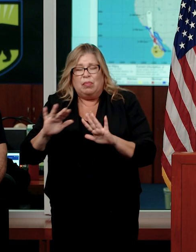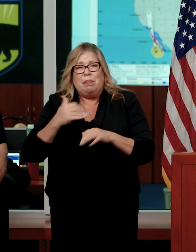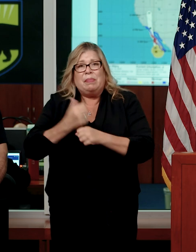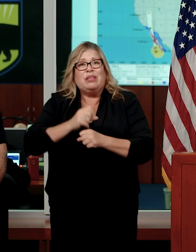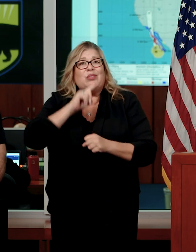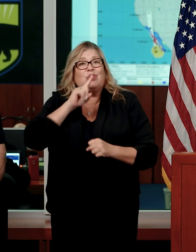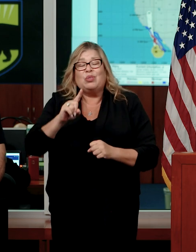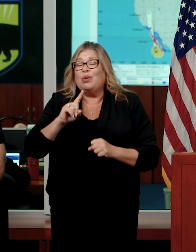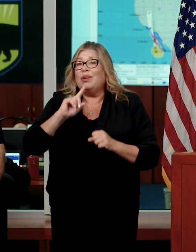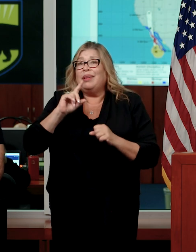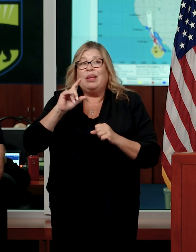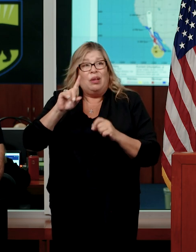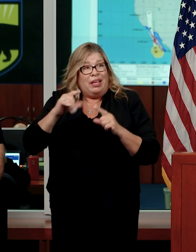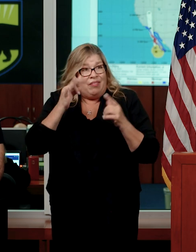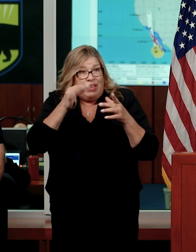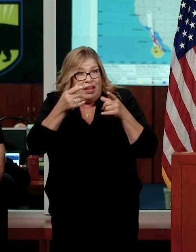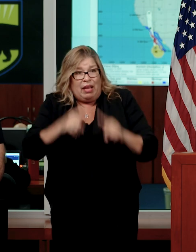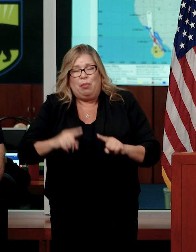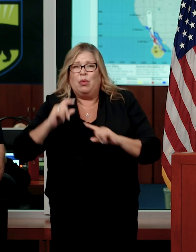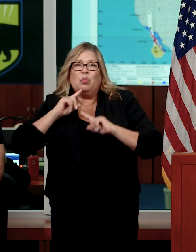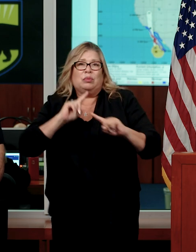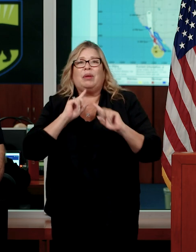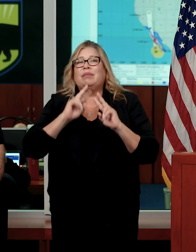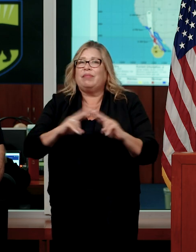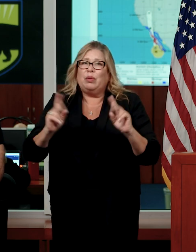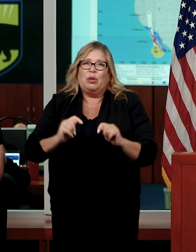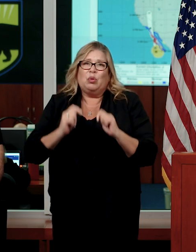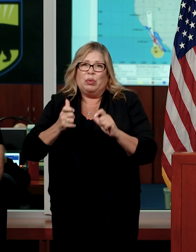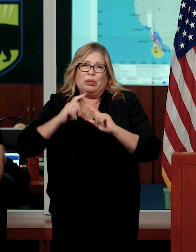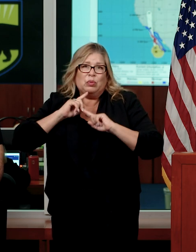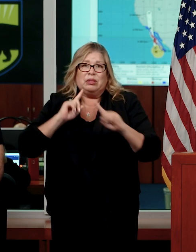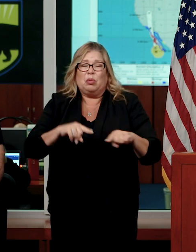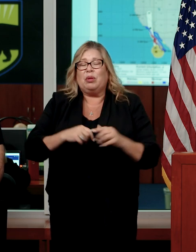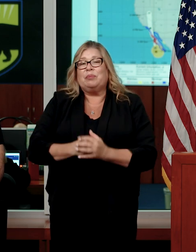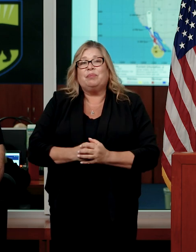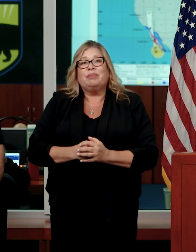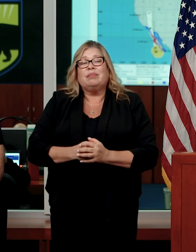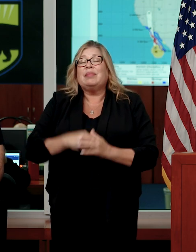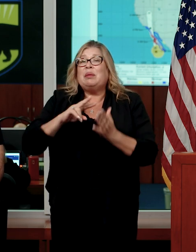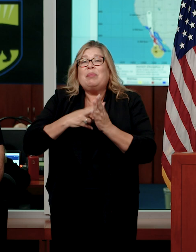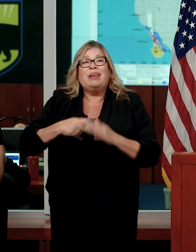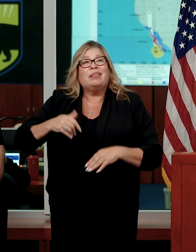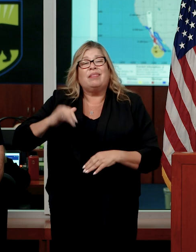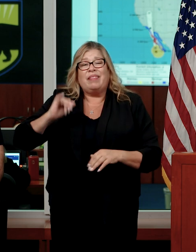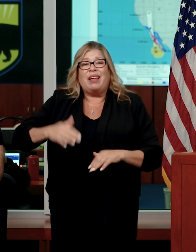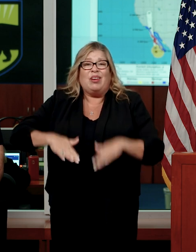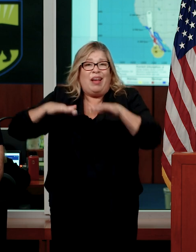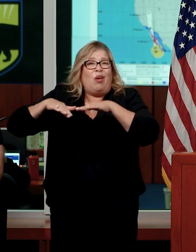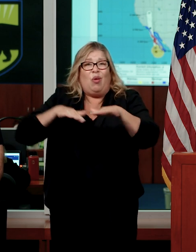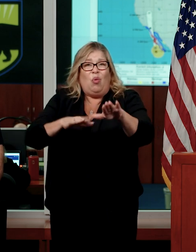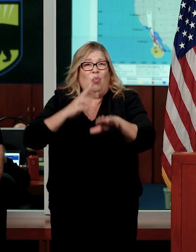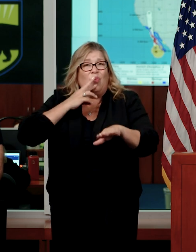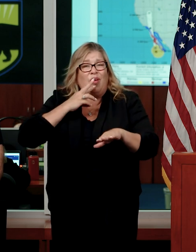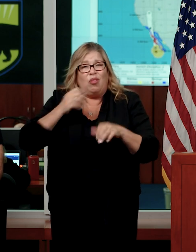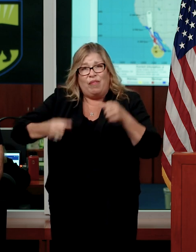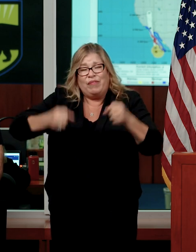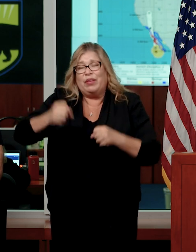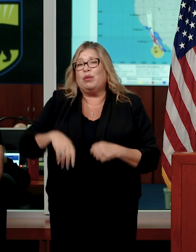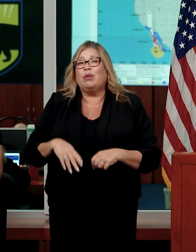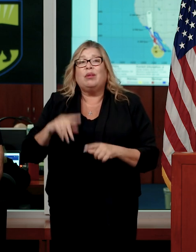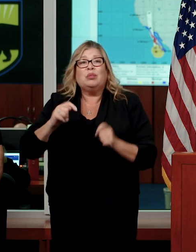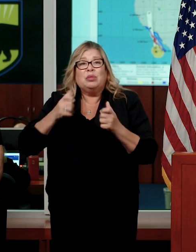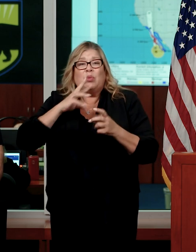we can respond as quickly as possible. We've pre-positioned high water vehicles, swift water rescue teams.